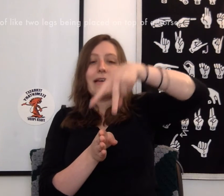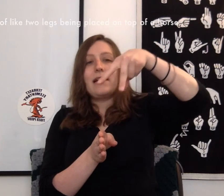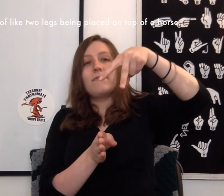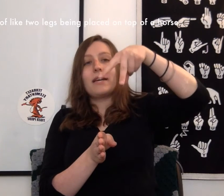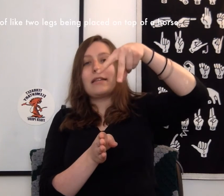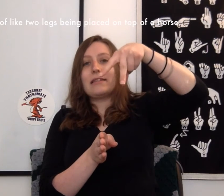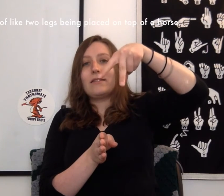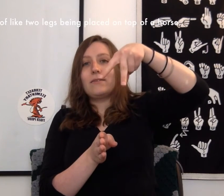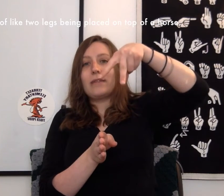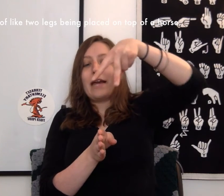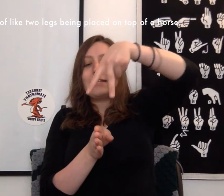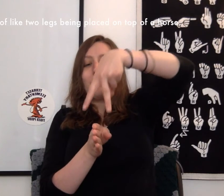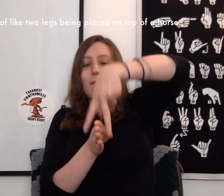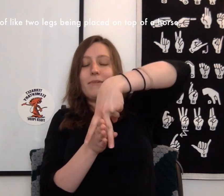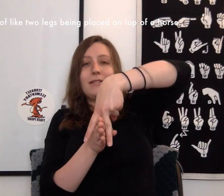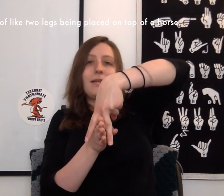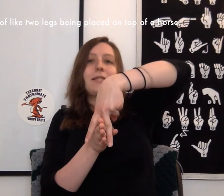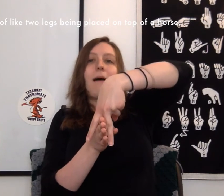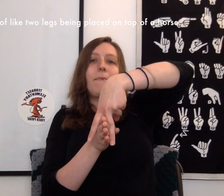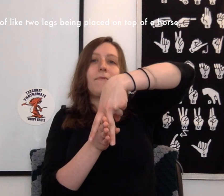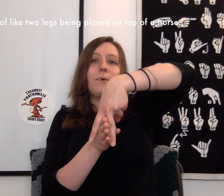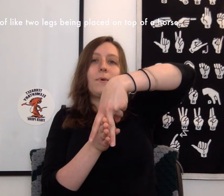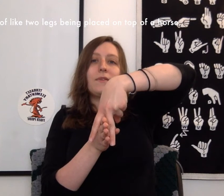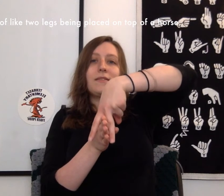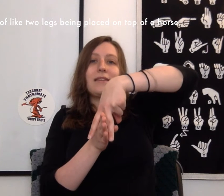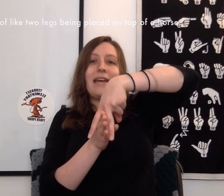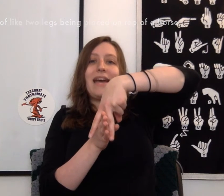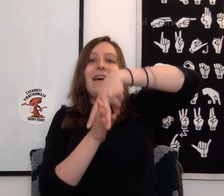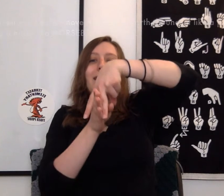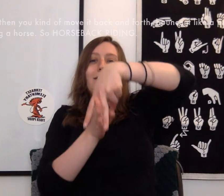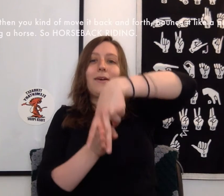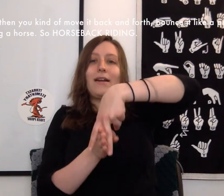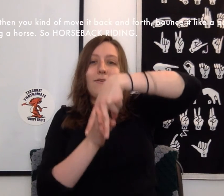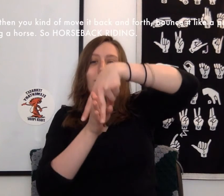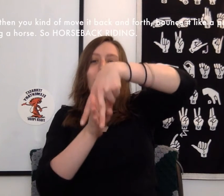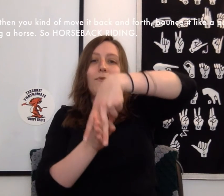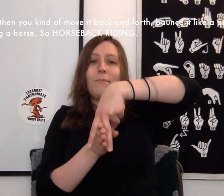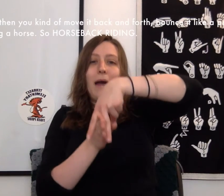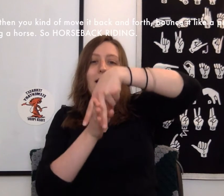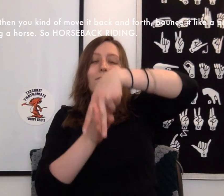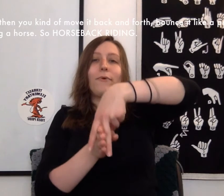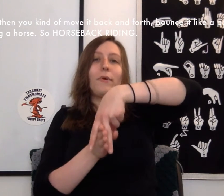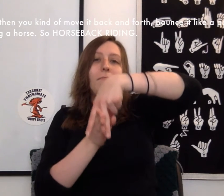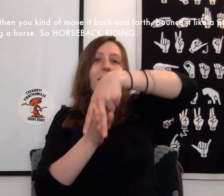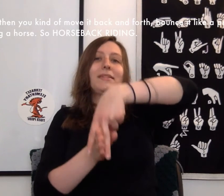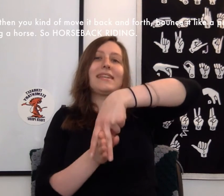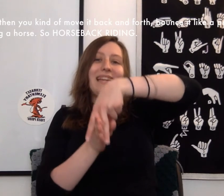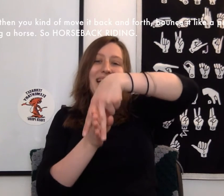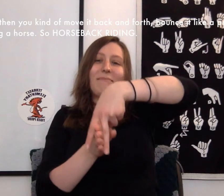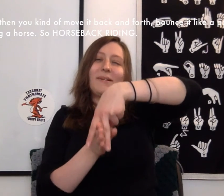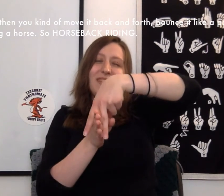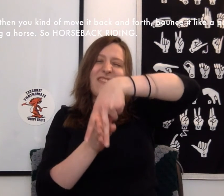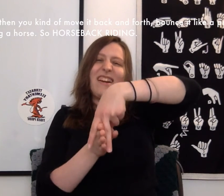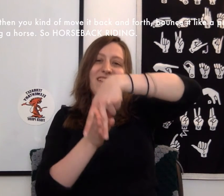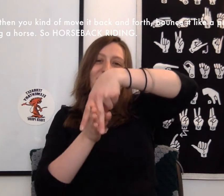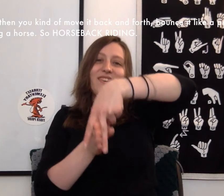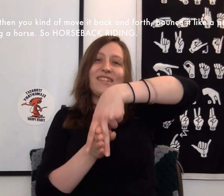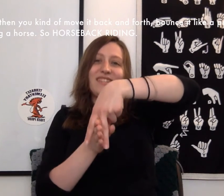kind of like two legs being placed on top of a horse. And then you kind of move it back and forth, bounce it like a person riding a horse.